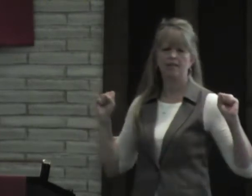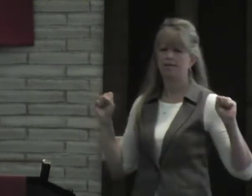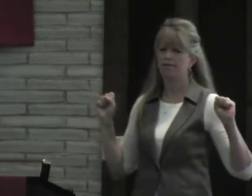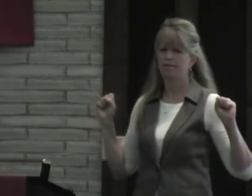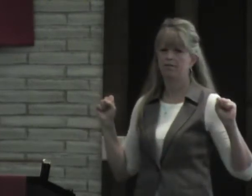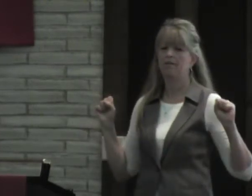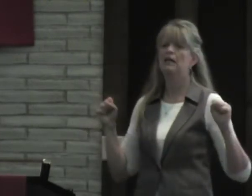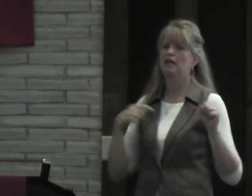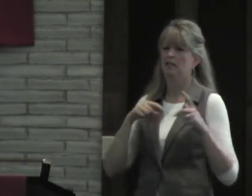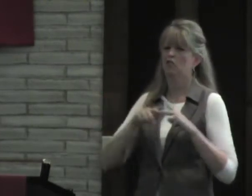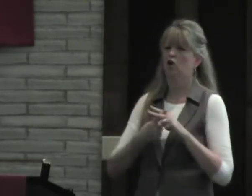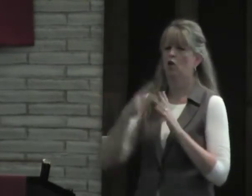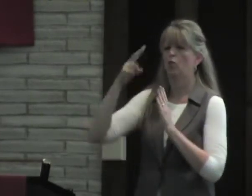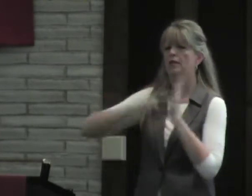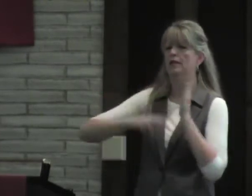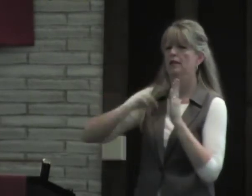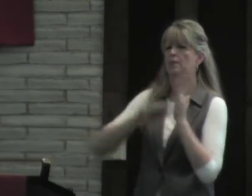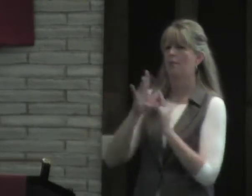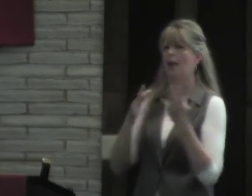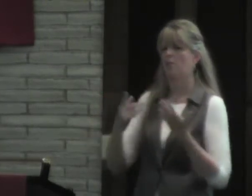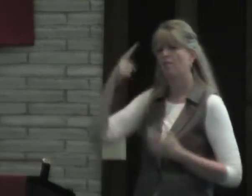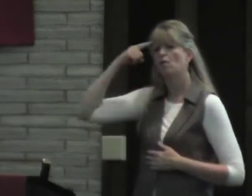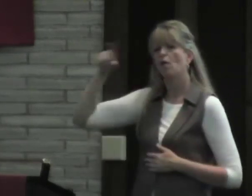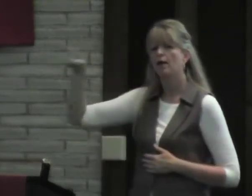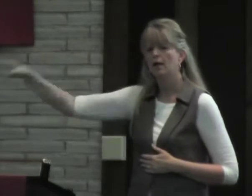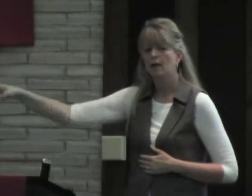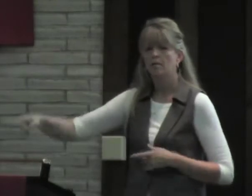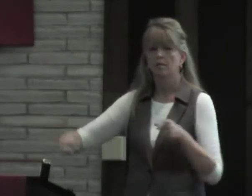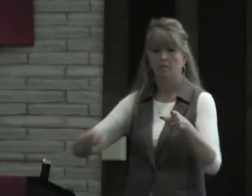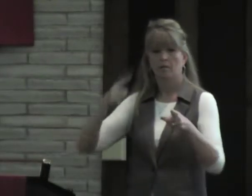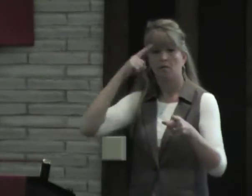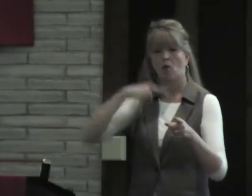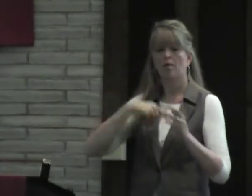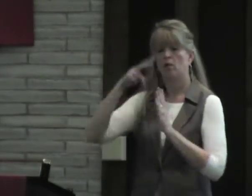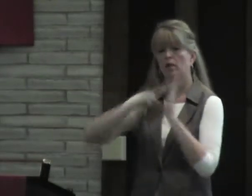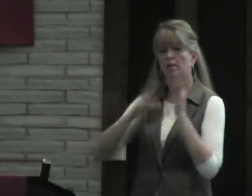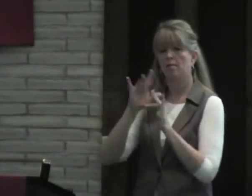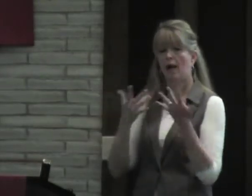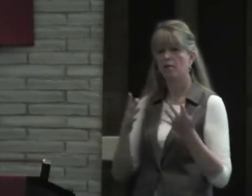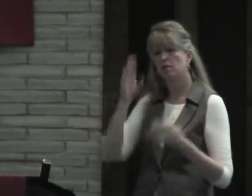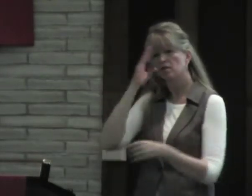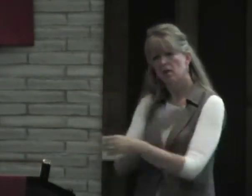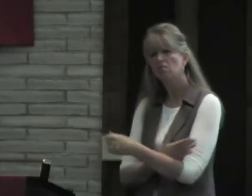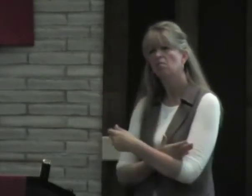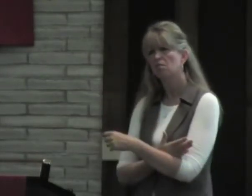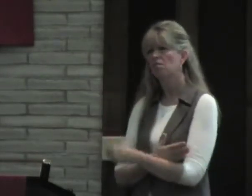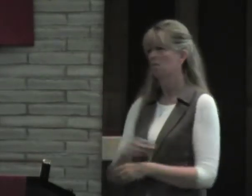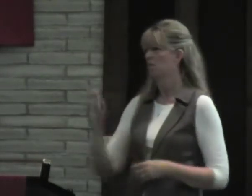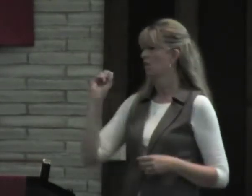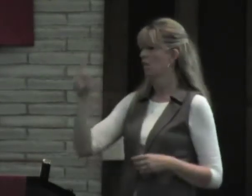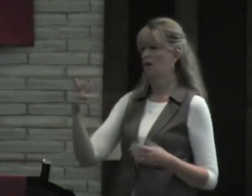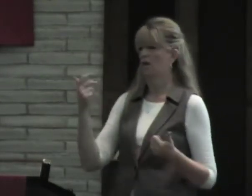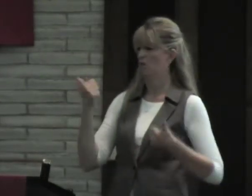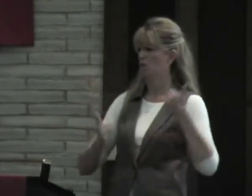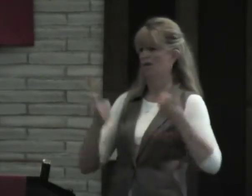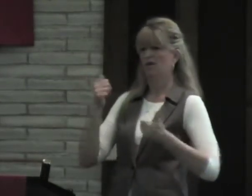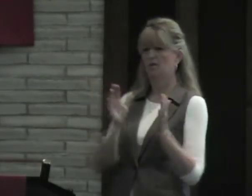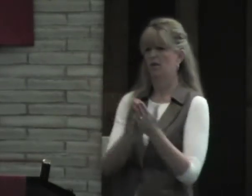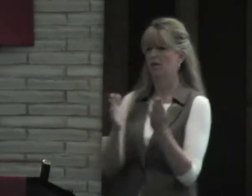he's not saved. He's been starting to, I've been starting to read the Bible for him, so do you mind maybe reading the Bible for him? And the son said, okay,